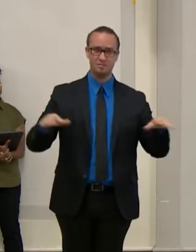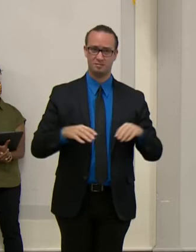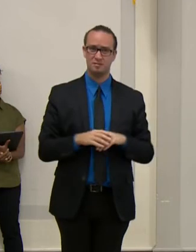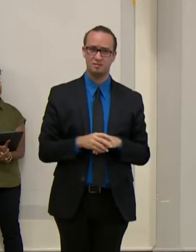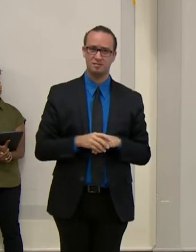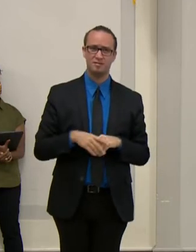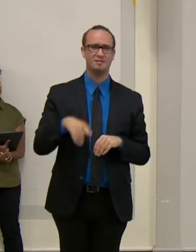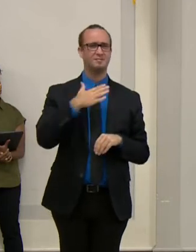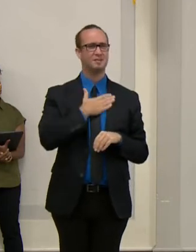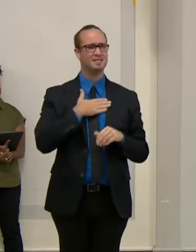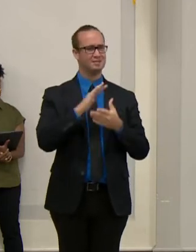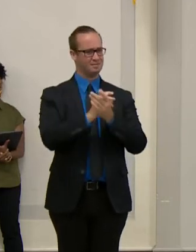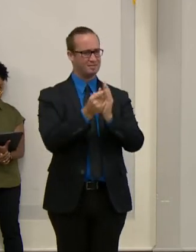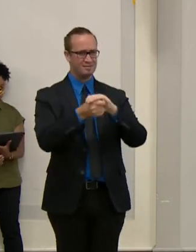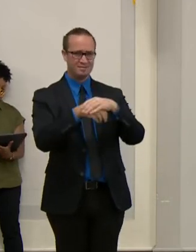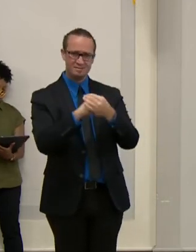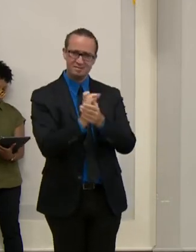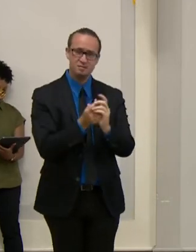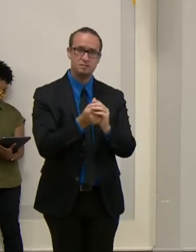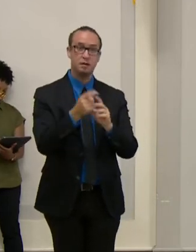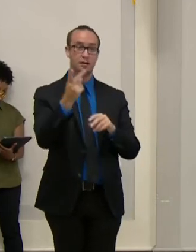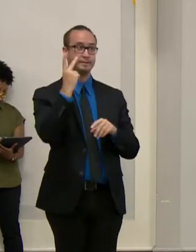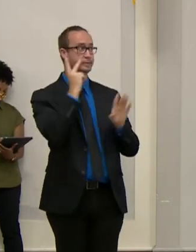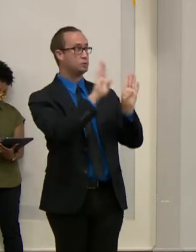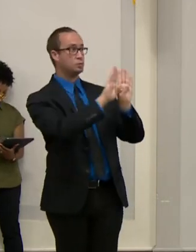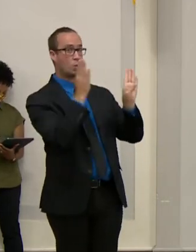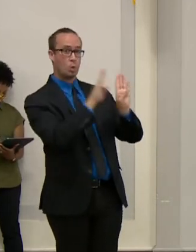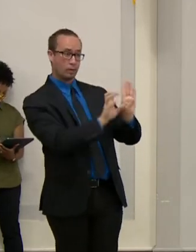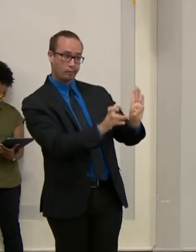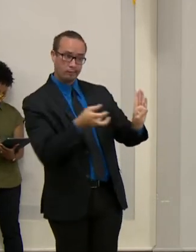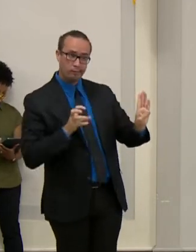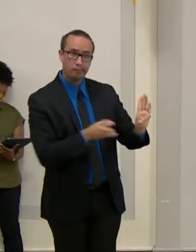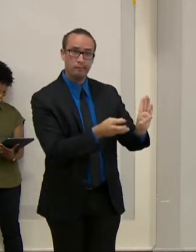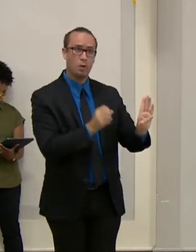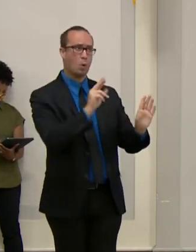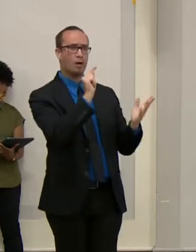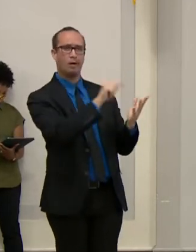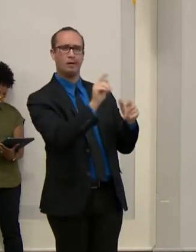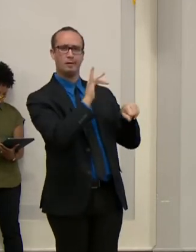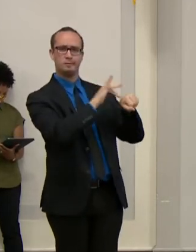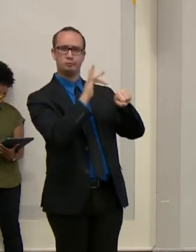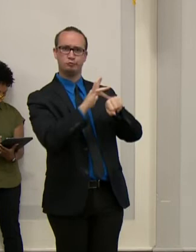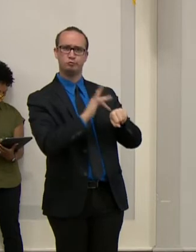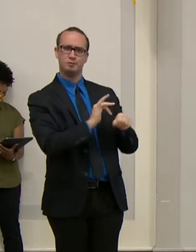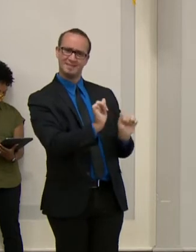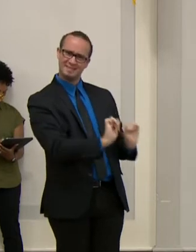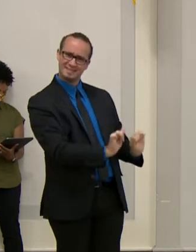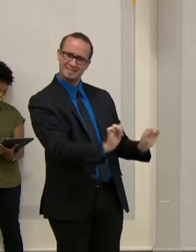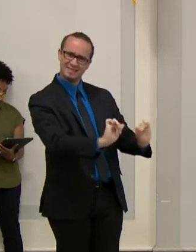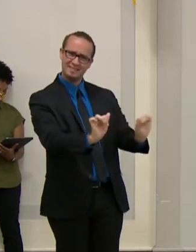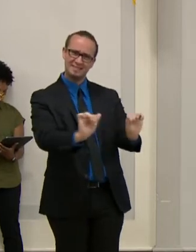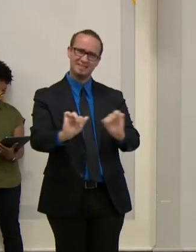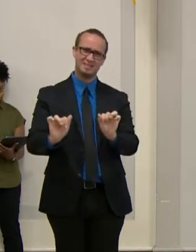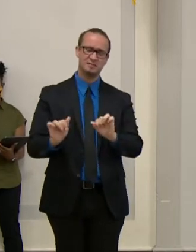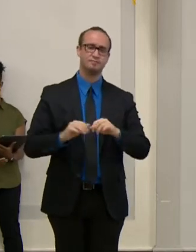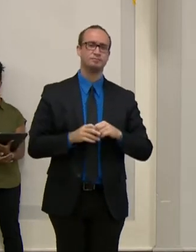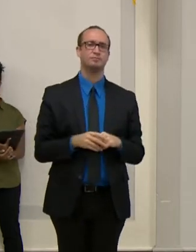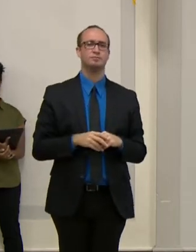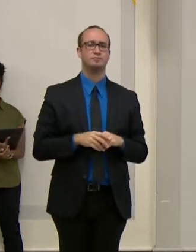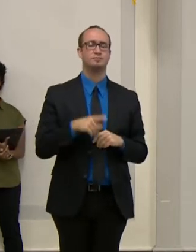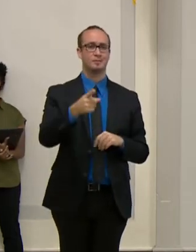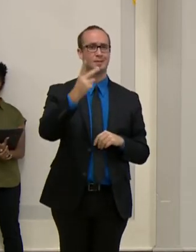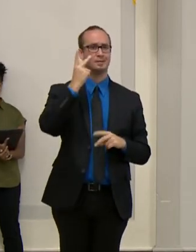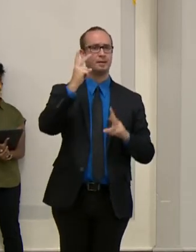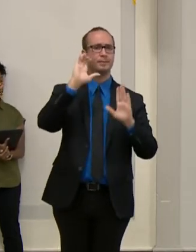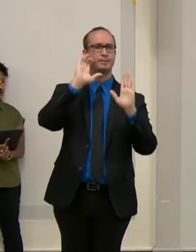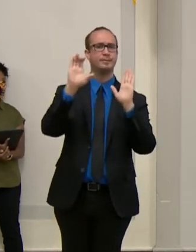often. I know by now everyone has seen photos online of cities all over the south where people aren't wearing their masks